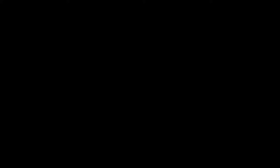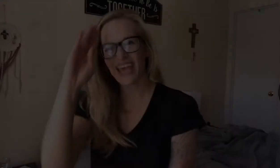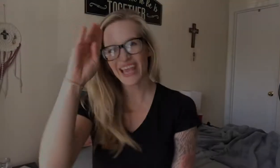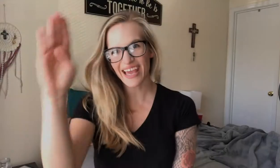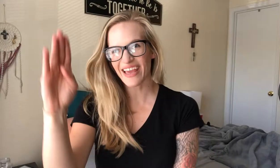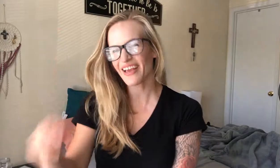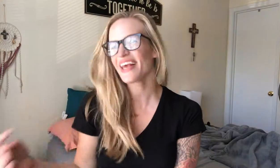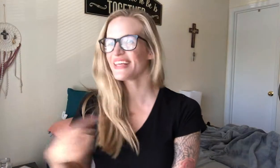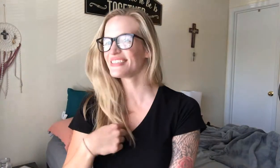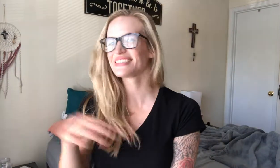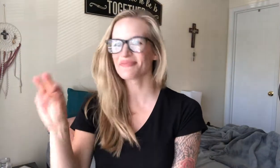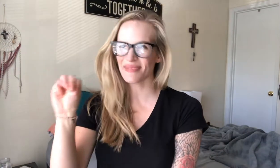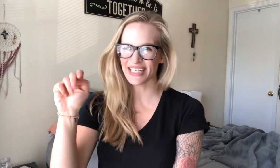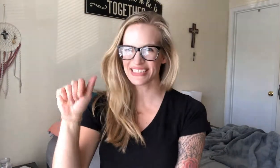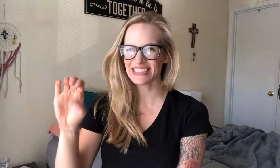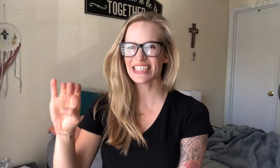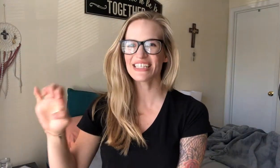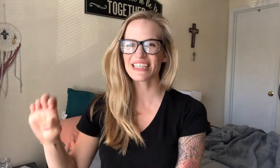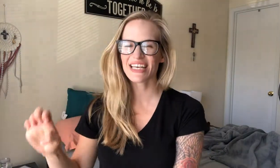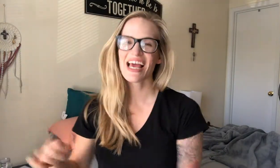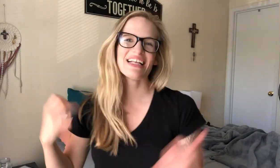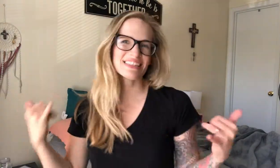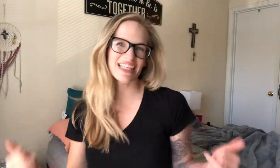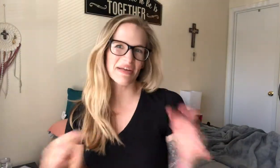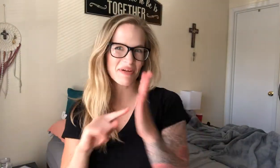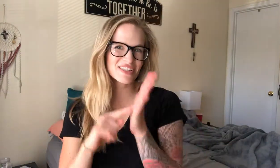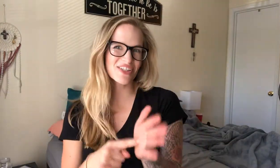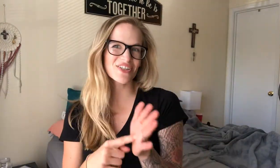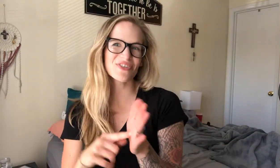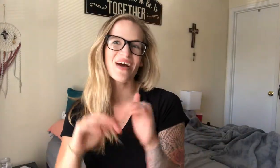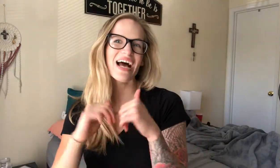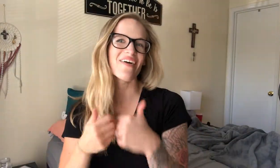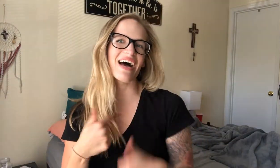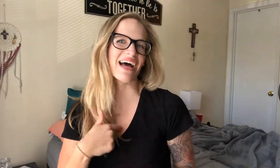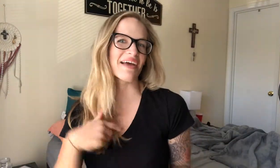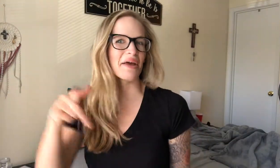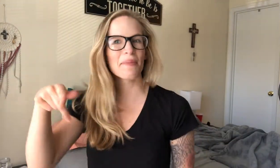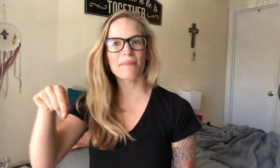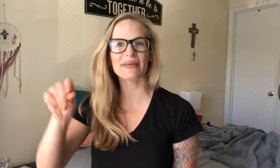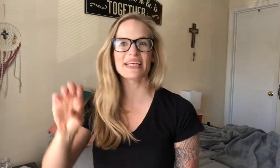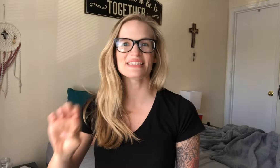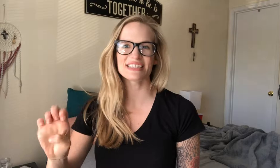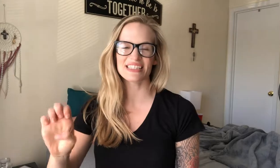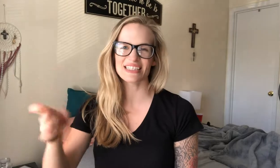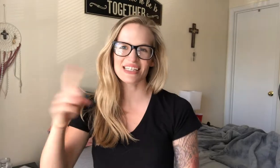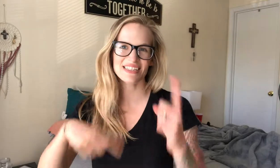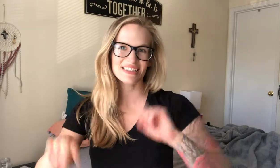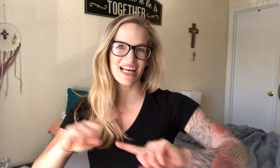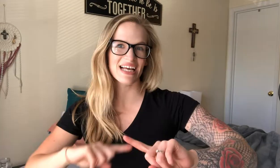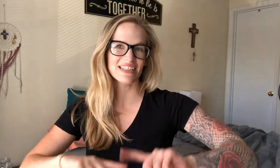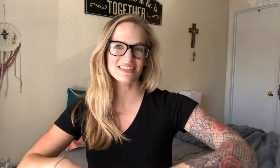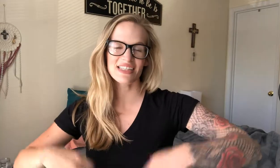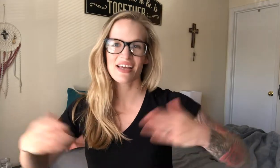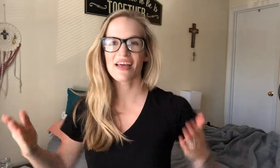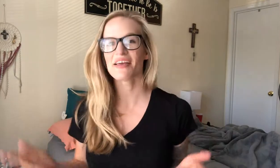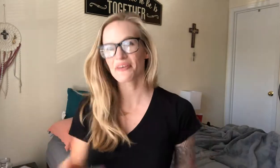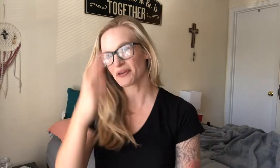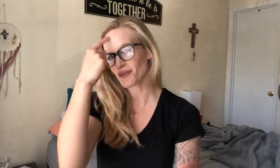Hey, it's Macy. Today I'm going to show you how I PSE signed here